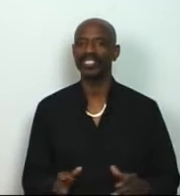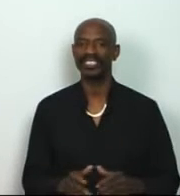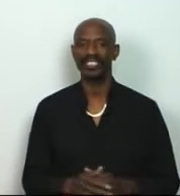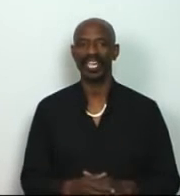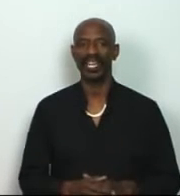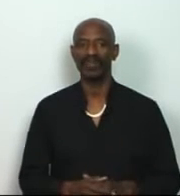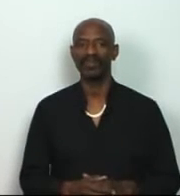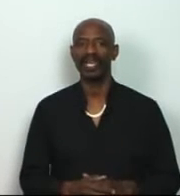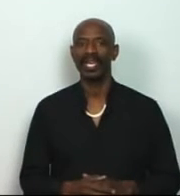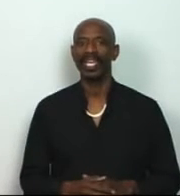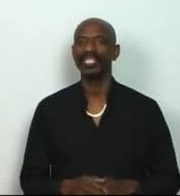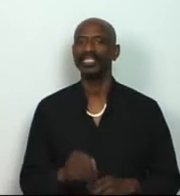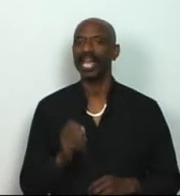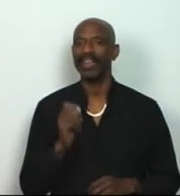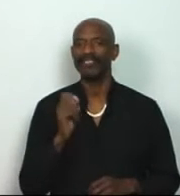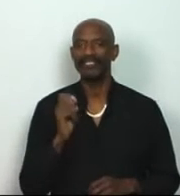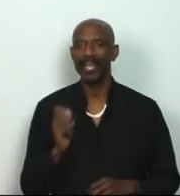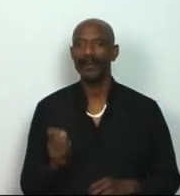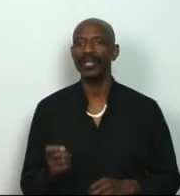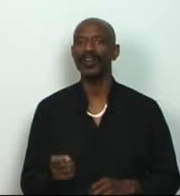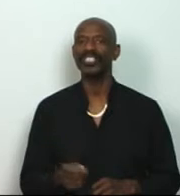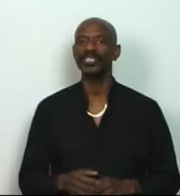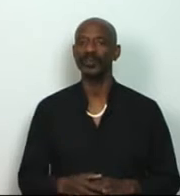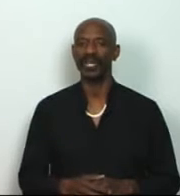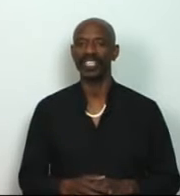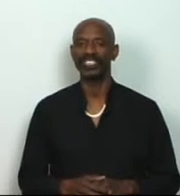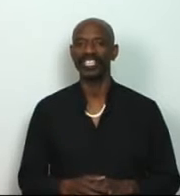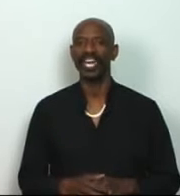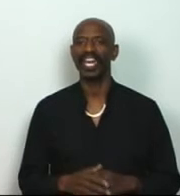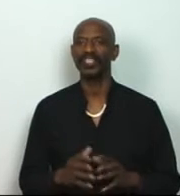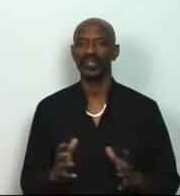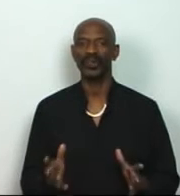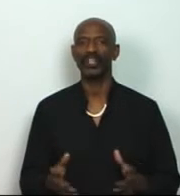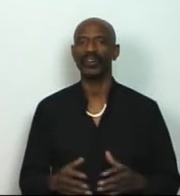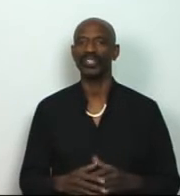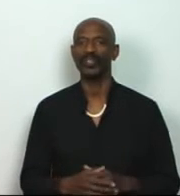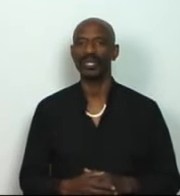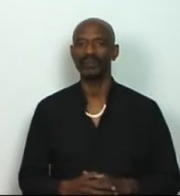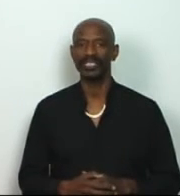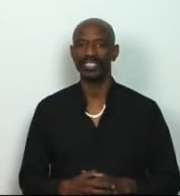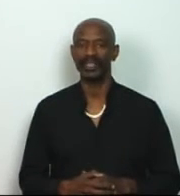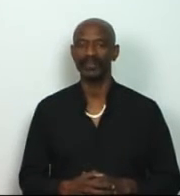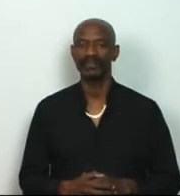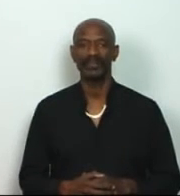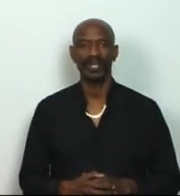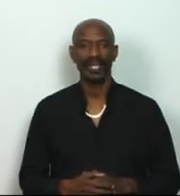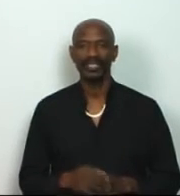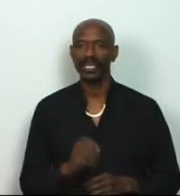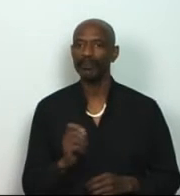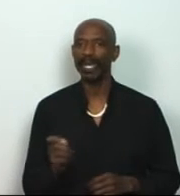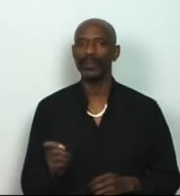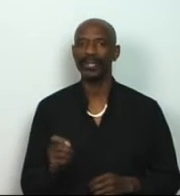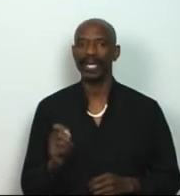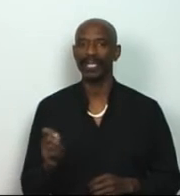the same. It is like flipping on a switch and turning on a dream machine. Some people cannot